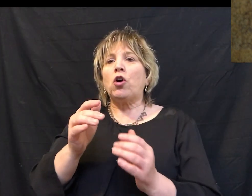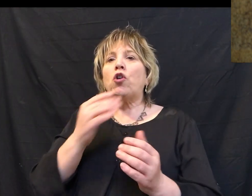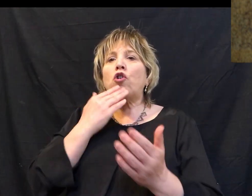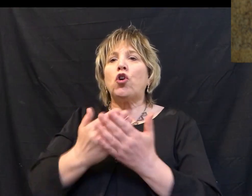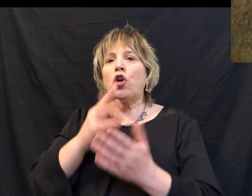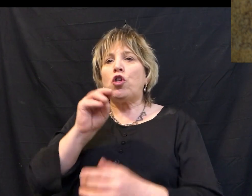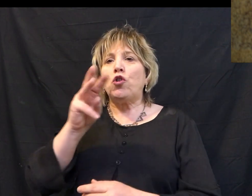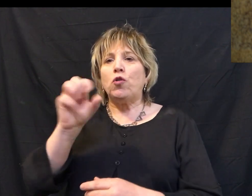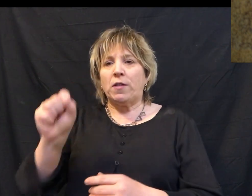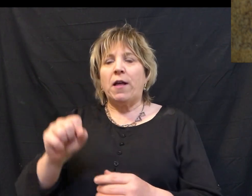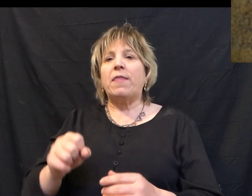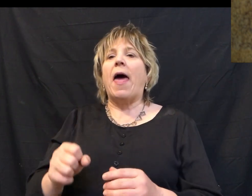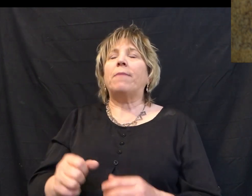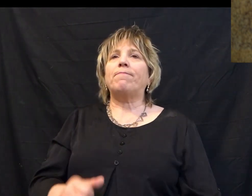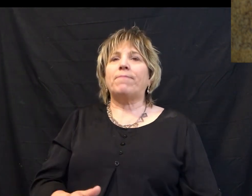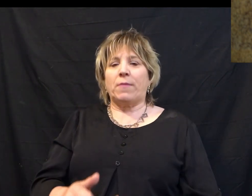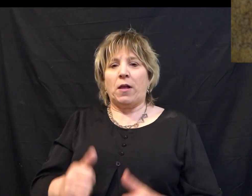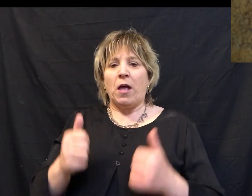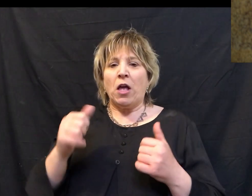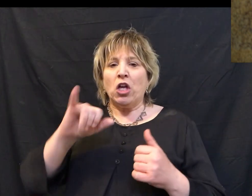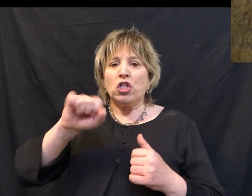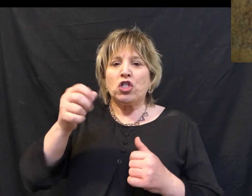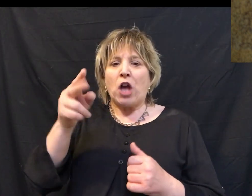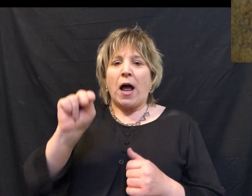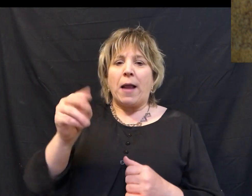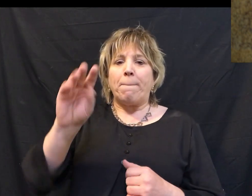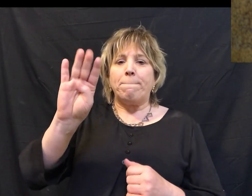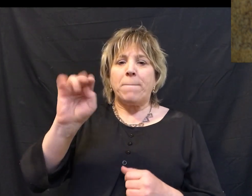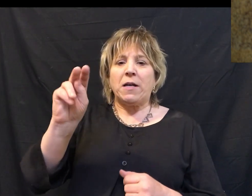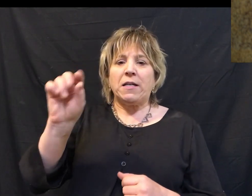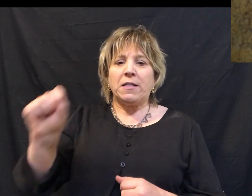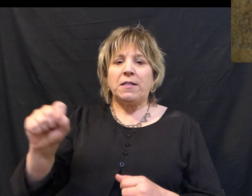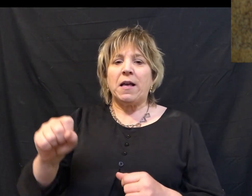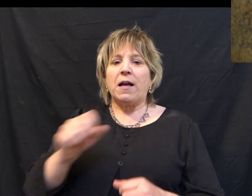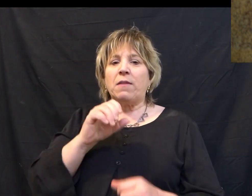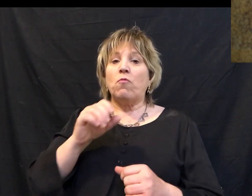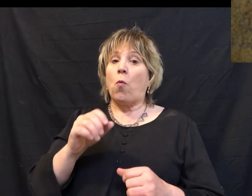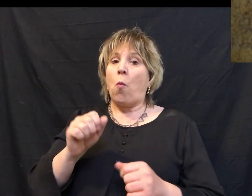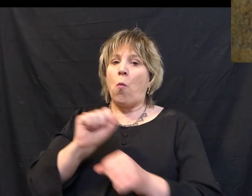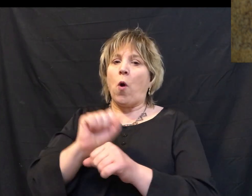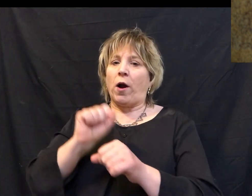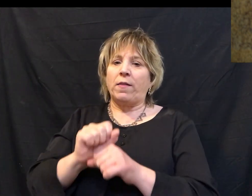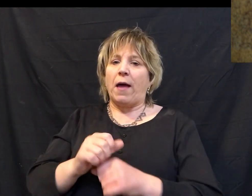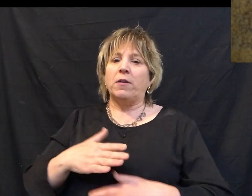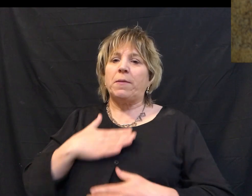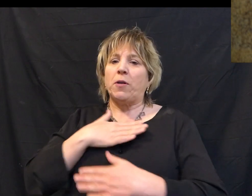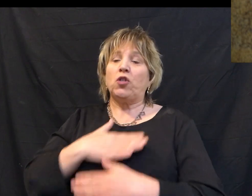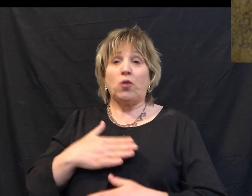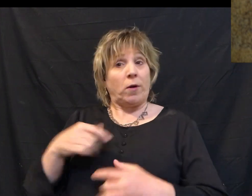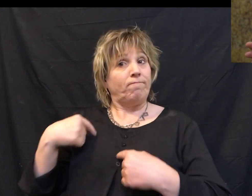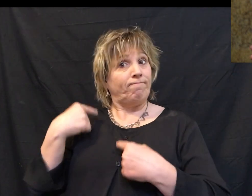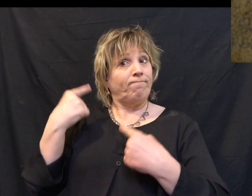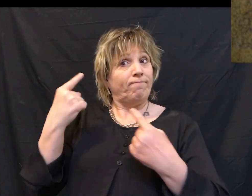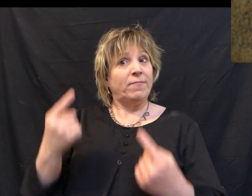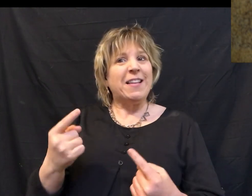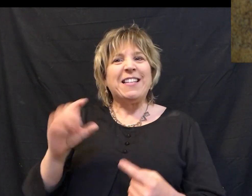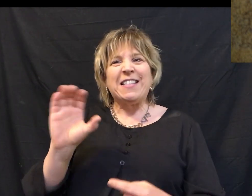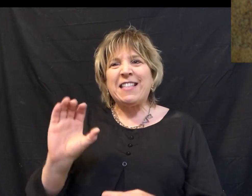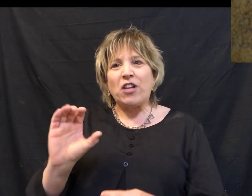coming to us. John Bunyan's classic work, The Pilgrim's Progress, which has been enjoyed by so many throughout